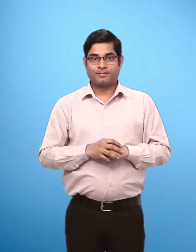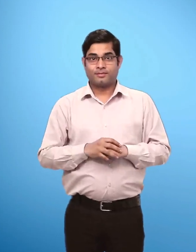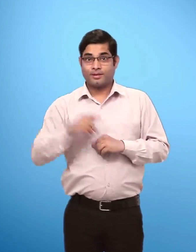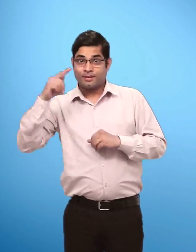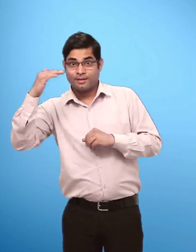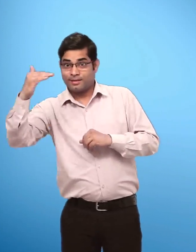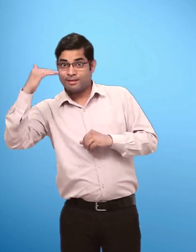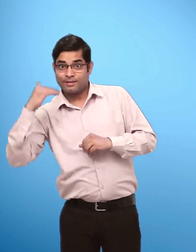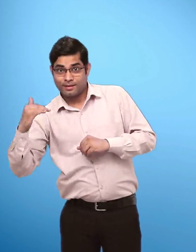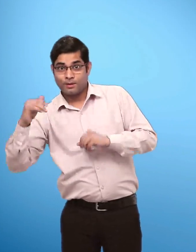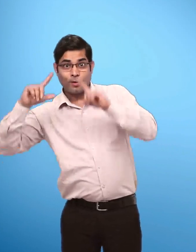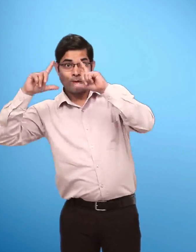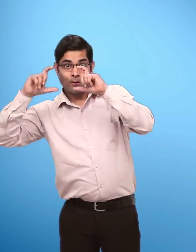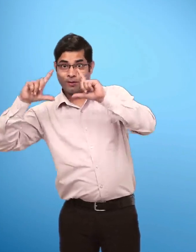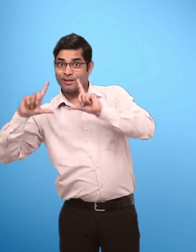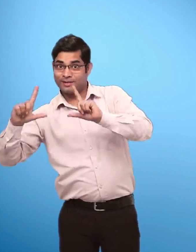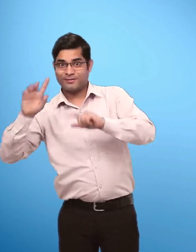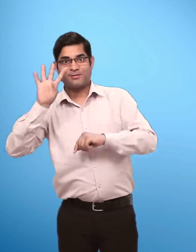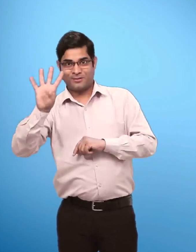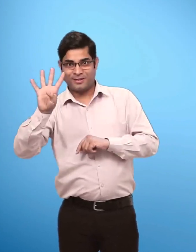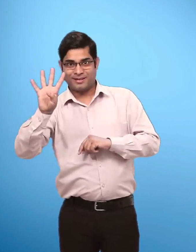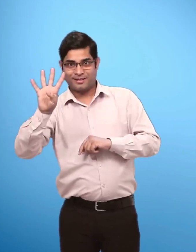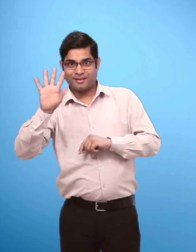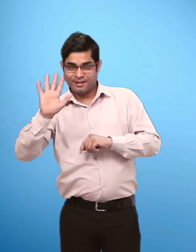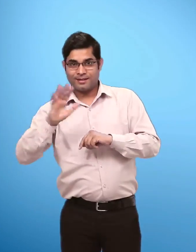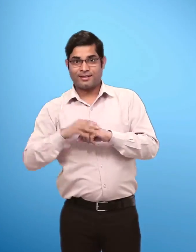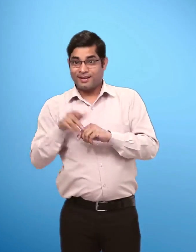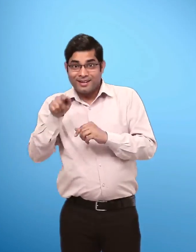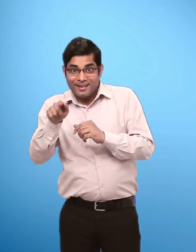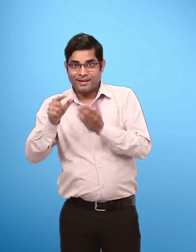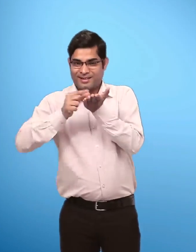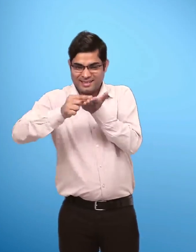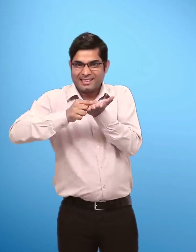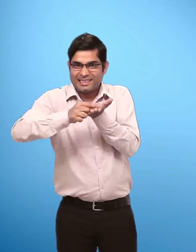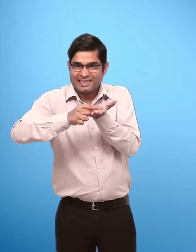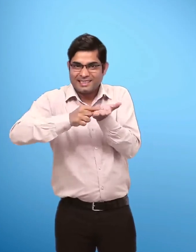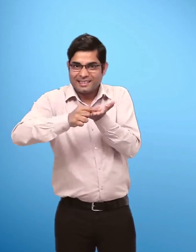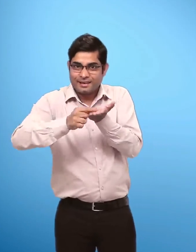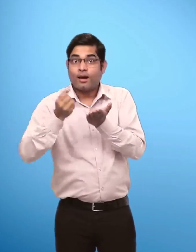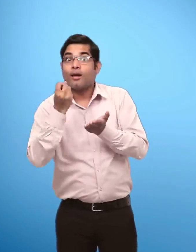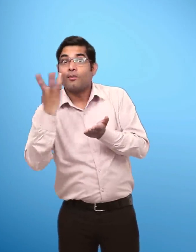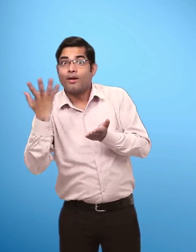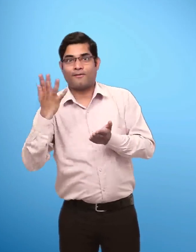Column 1 Picture 4 Shows 5 erasers.